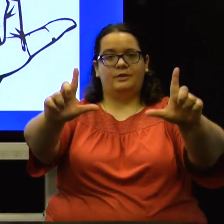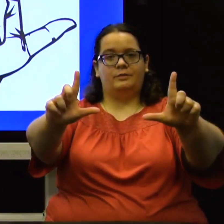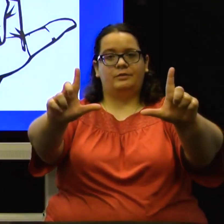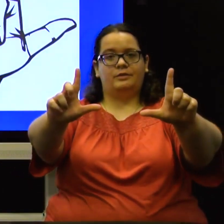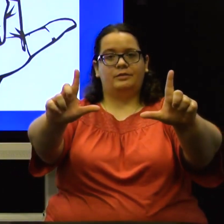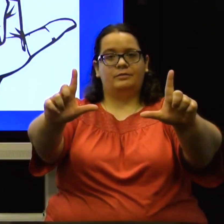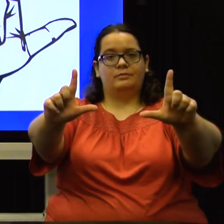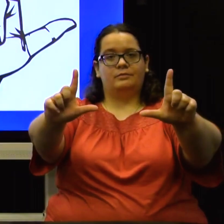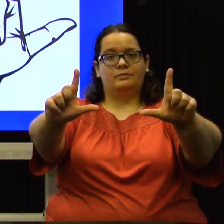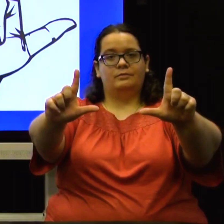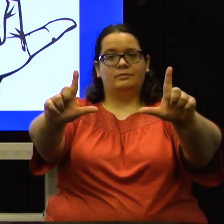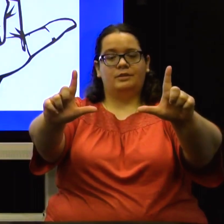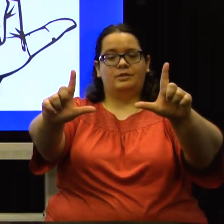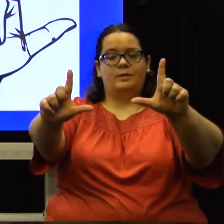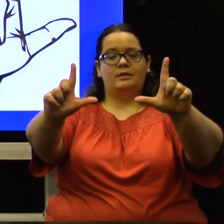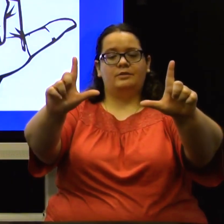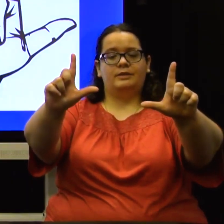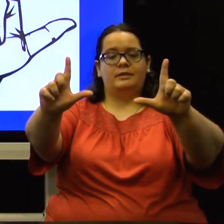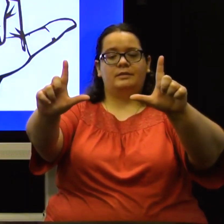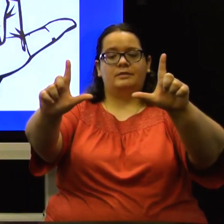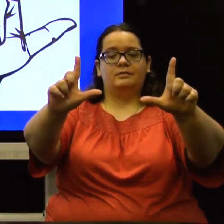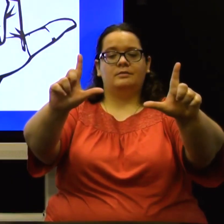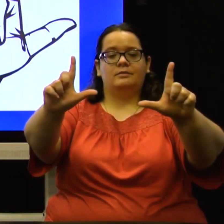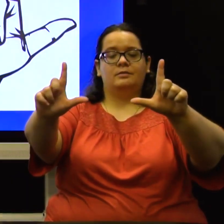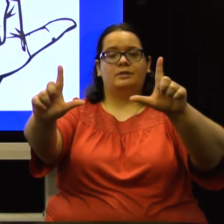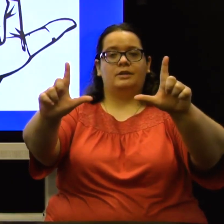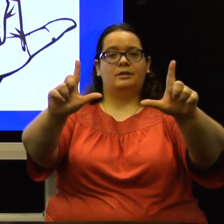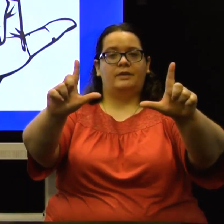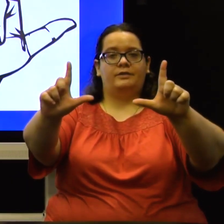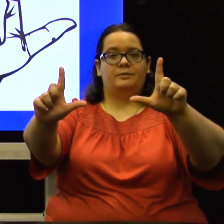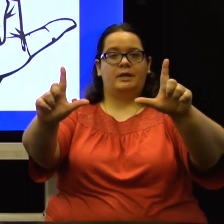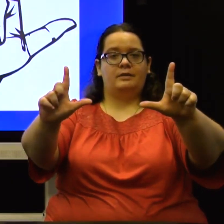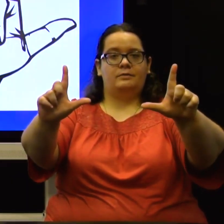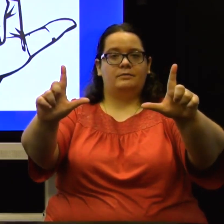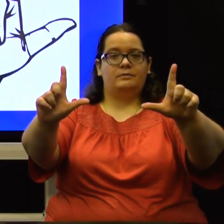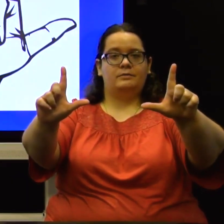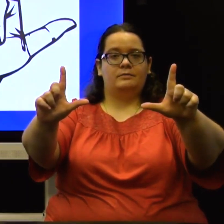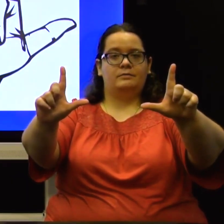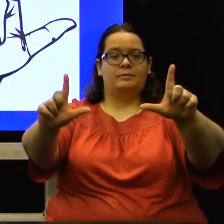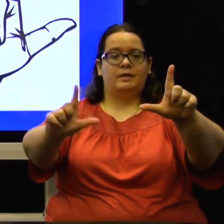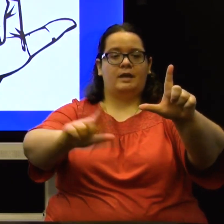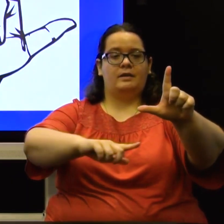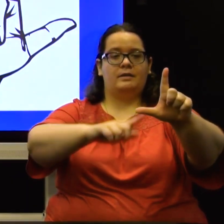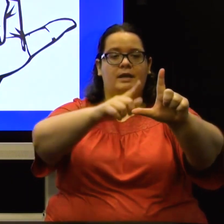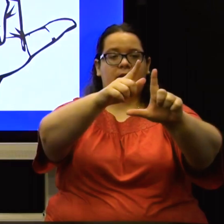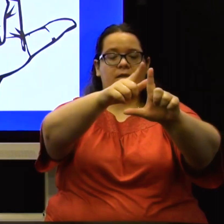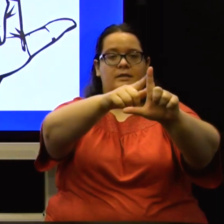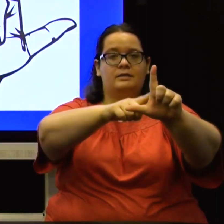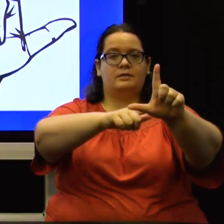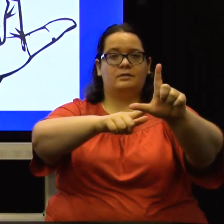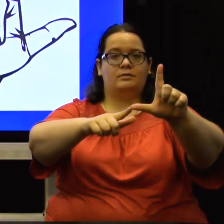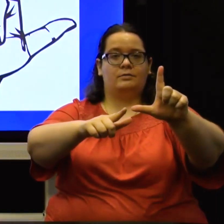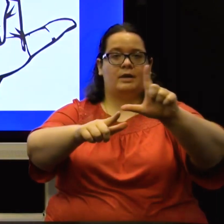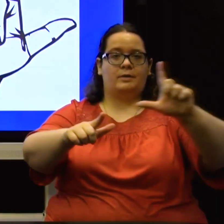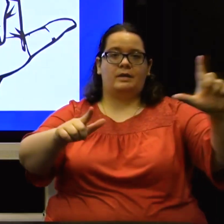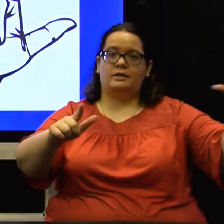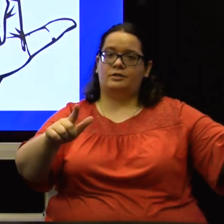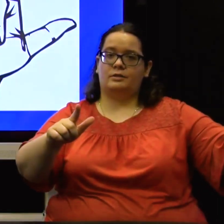used the two L tricks, learning your left and right. Remember the L that is the right way is your